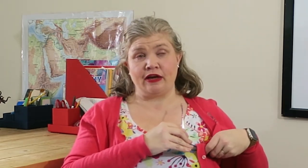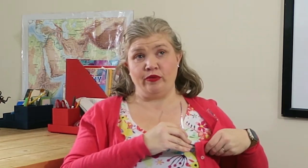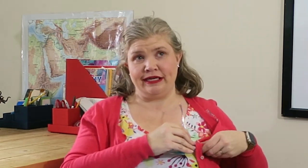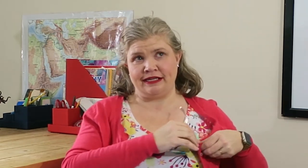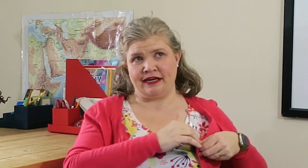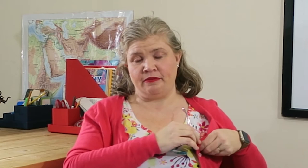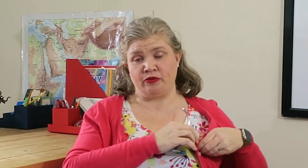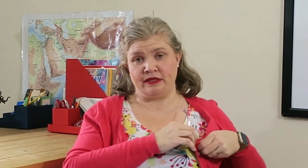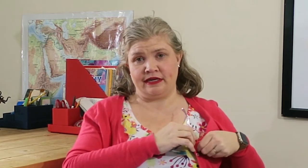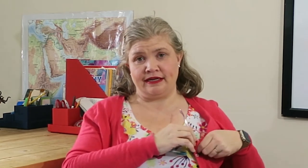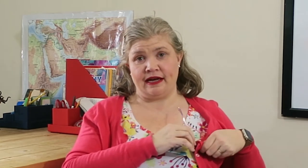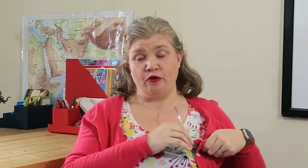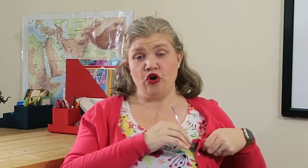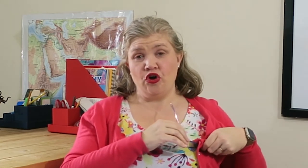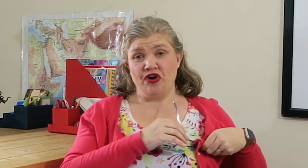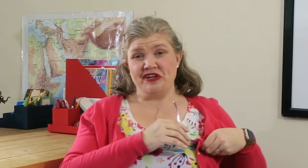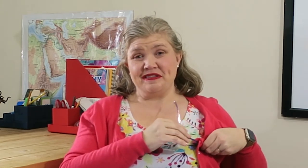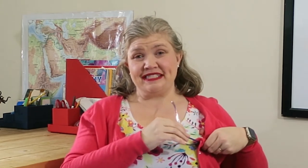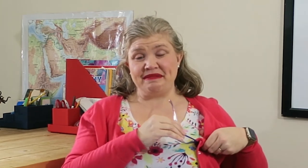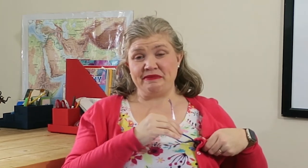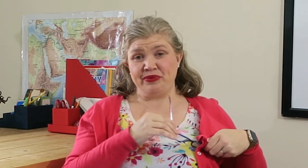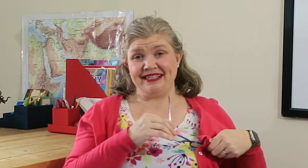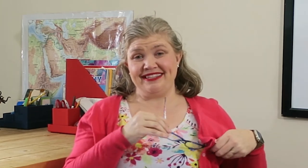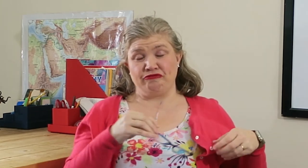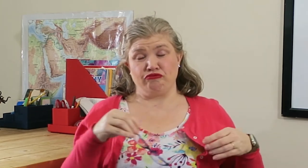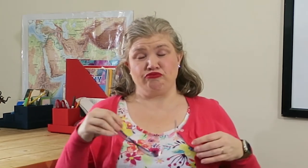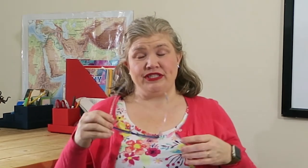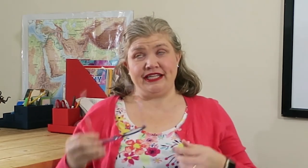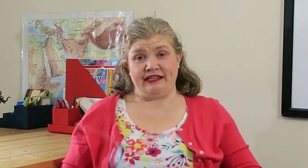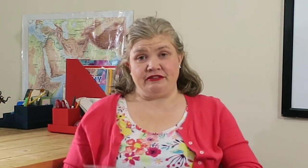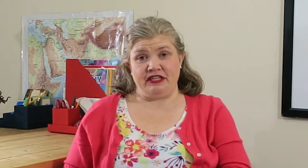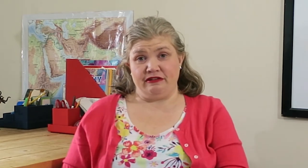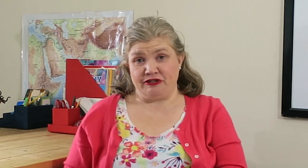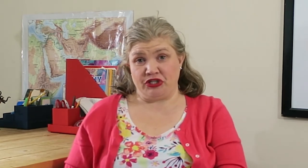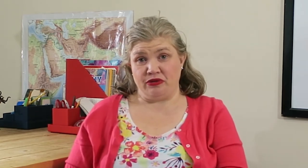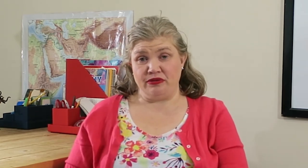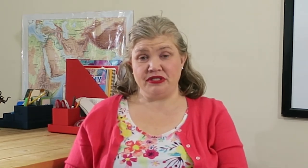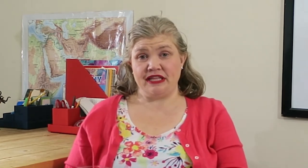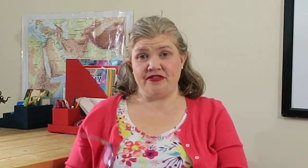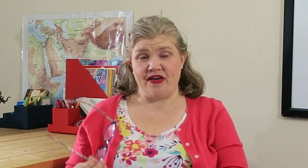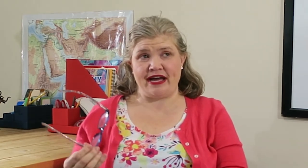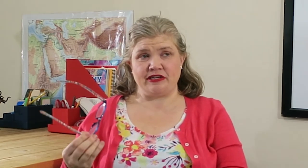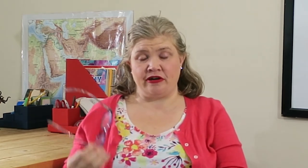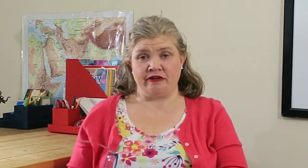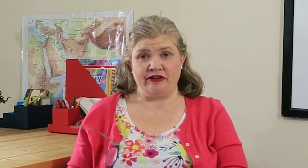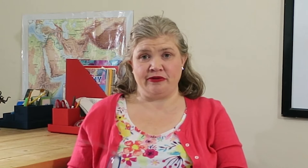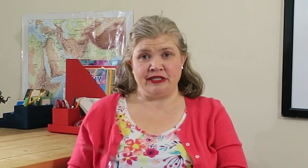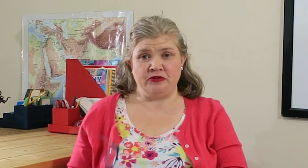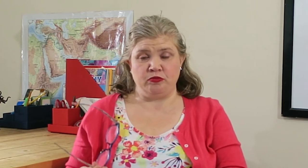like a week at a time, one month at a time, sometimes we can set ridiculously large goals that aren't going to,